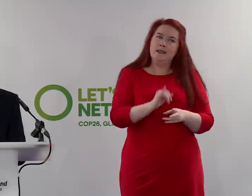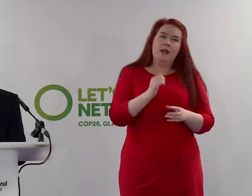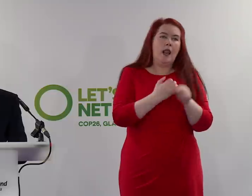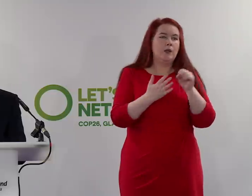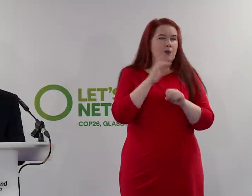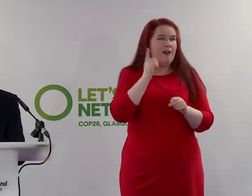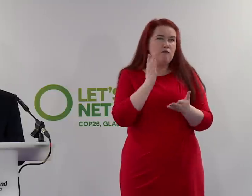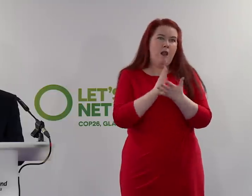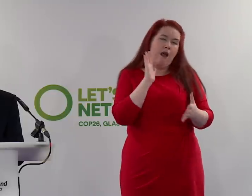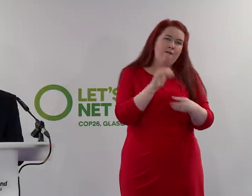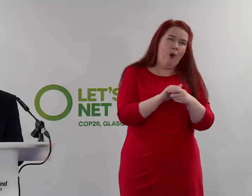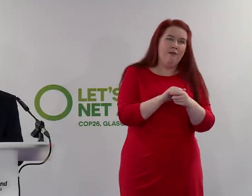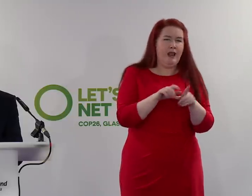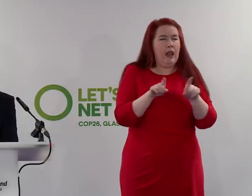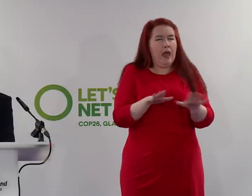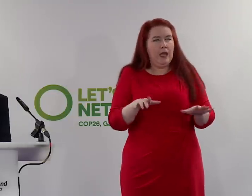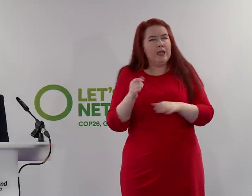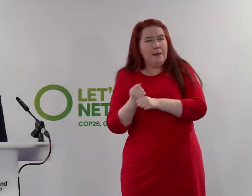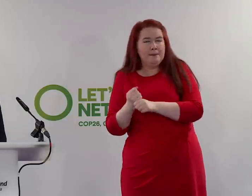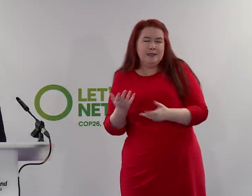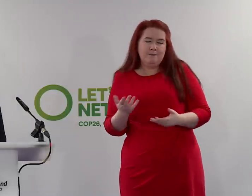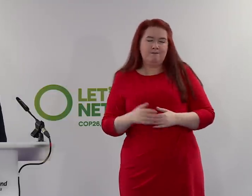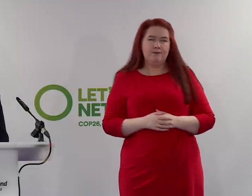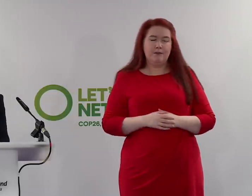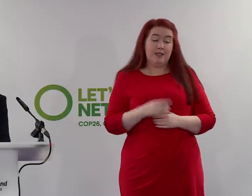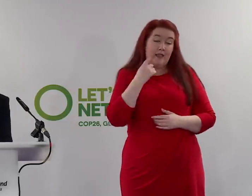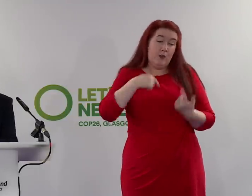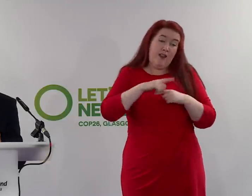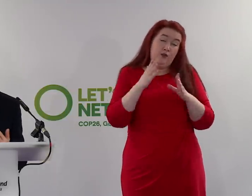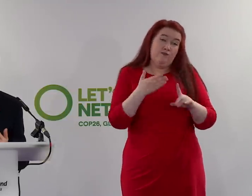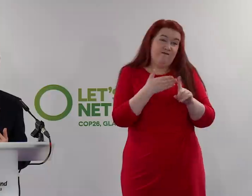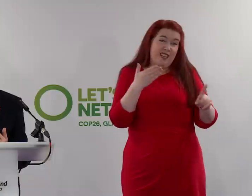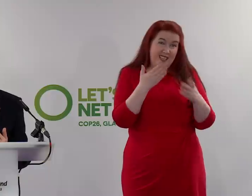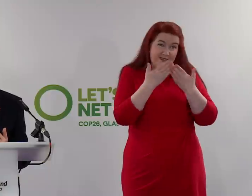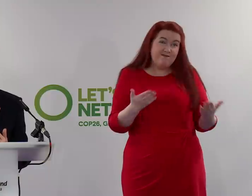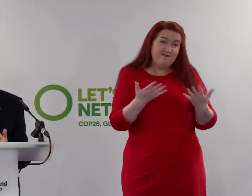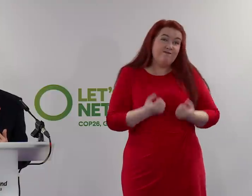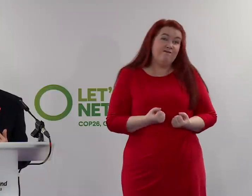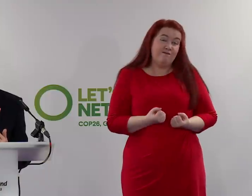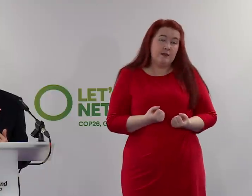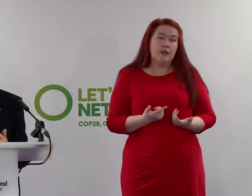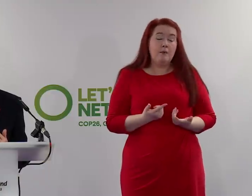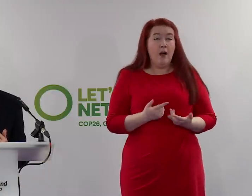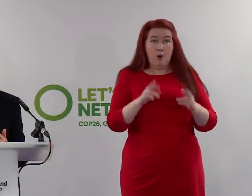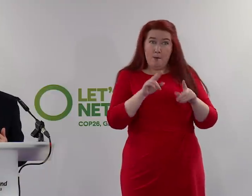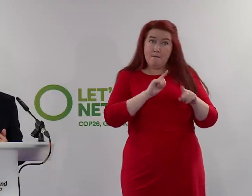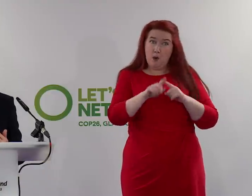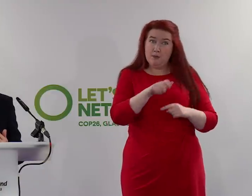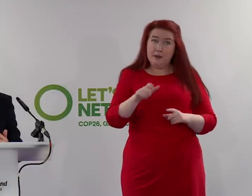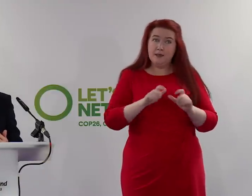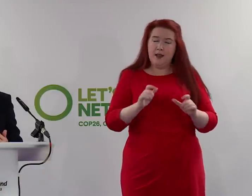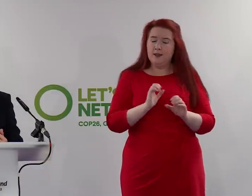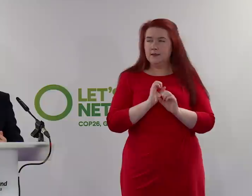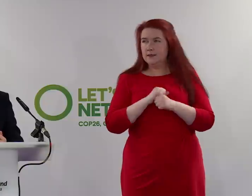And as I said earlier on, I think we've just got to recognise that, but I hope most people, while we'll probably still feel frustrated